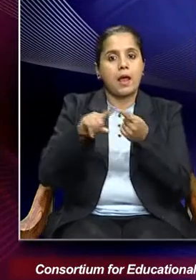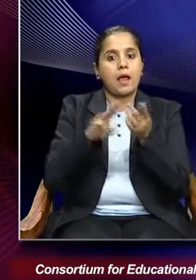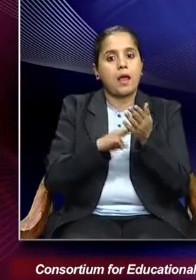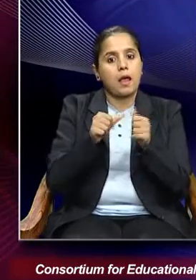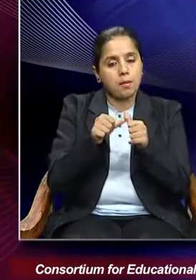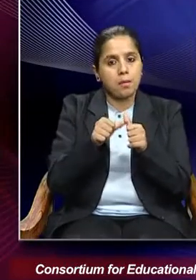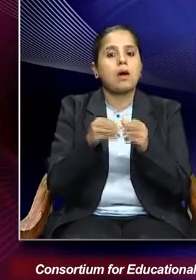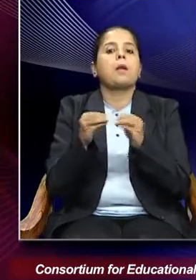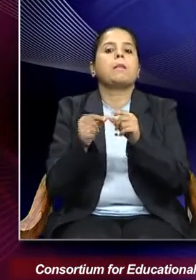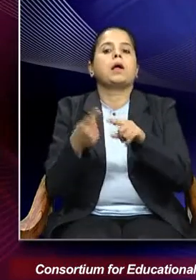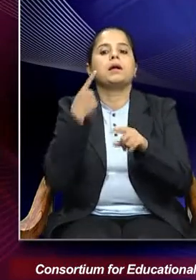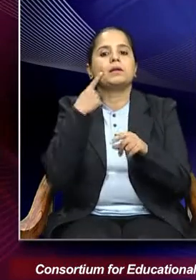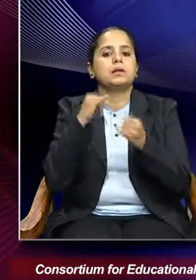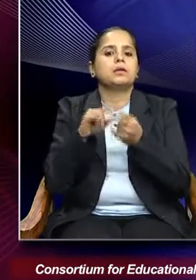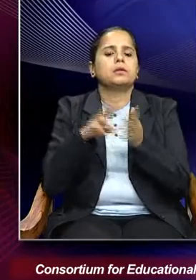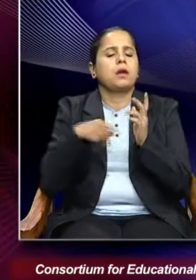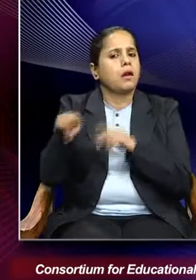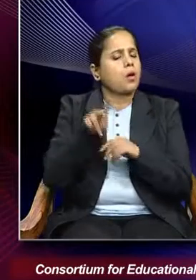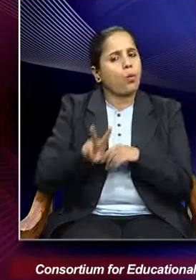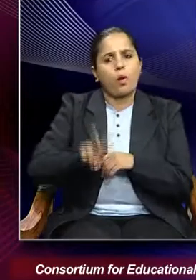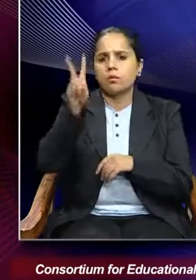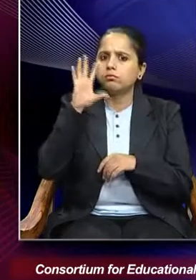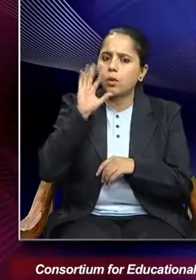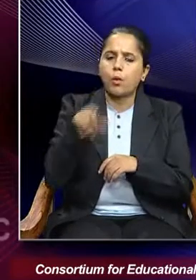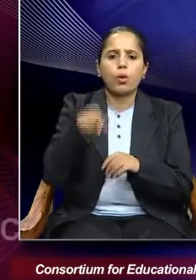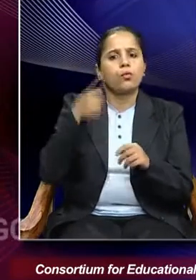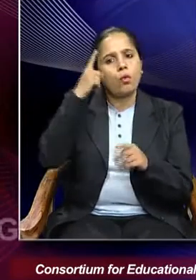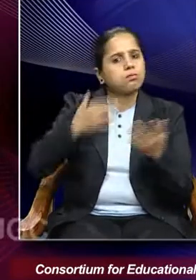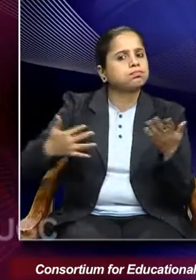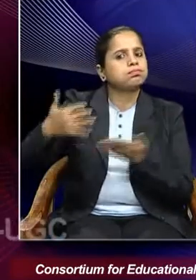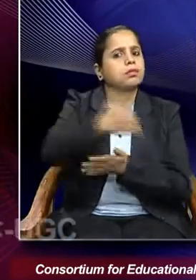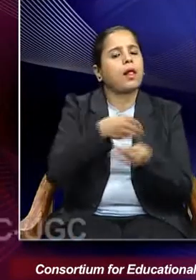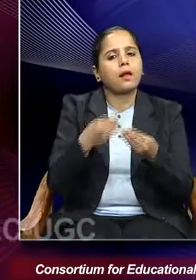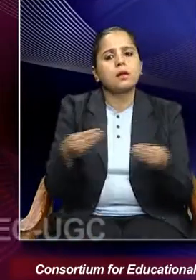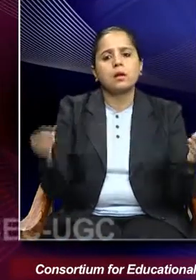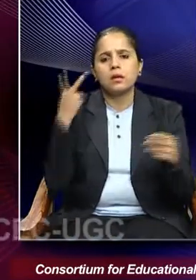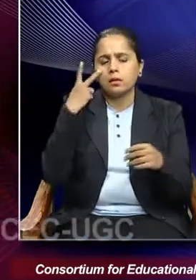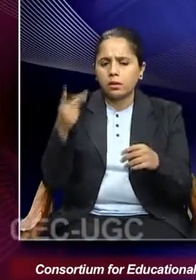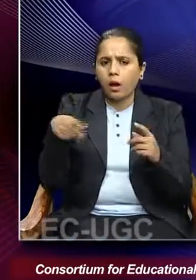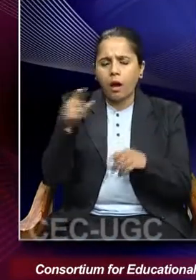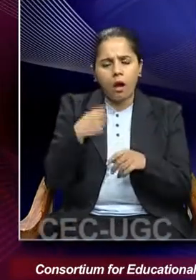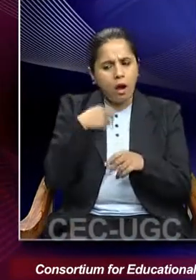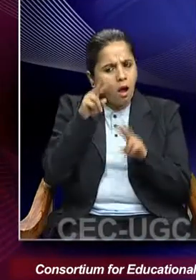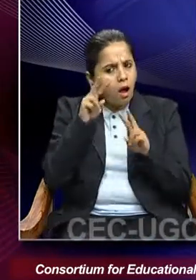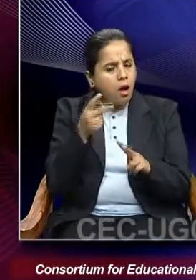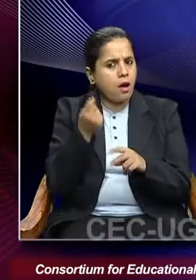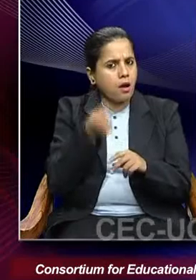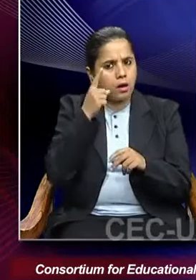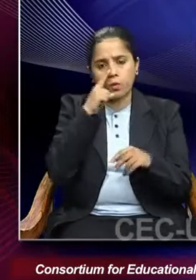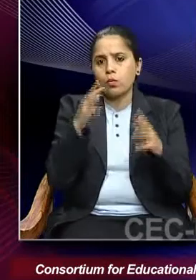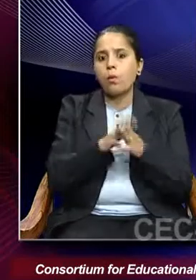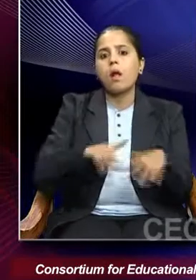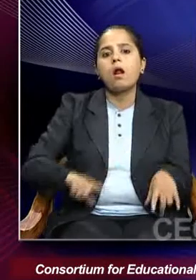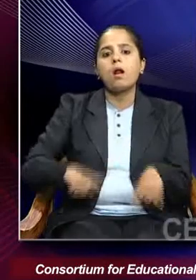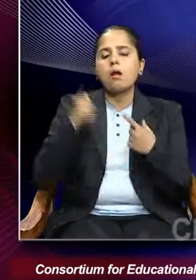very valuable as a source material for the light it throws on women's lives